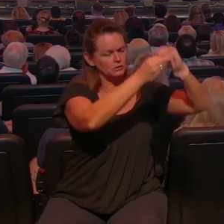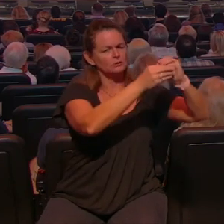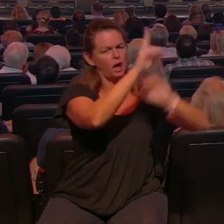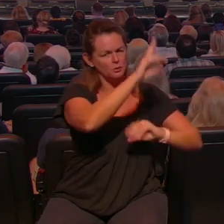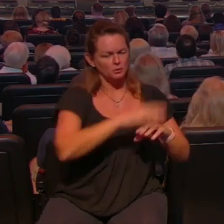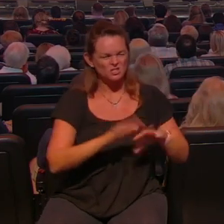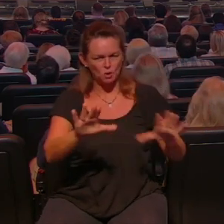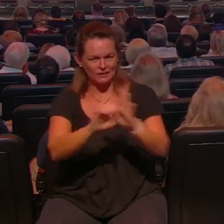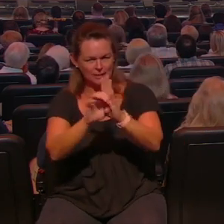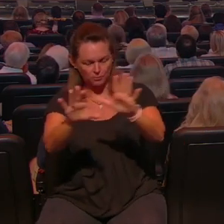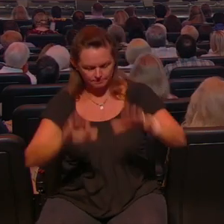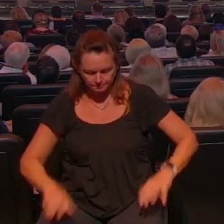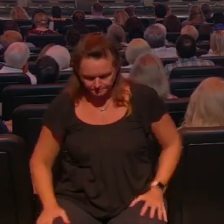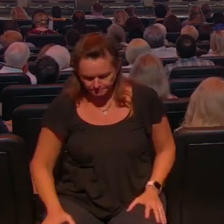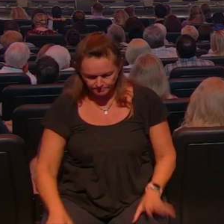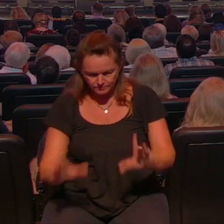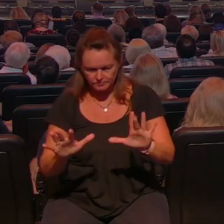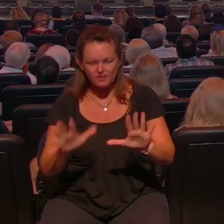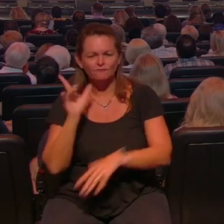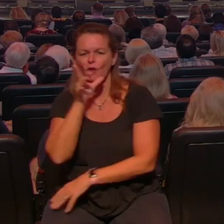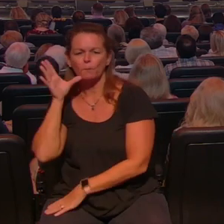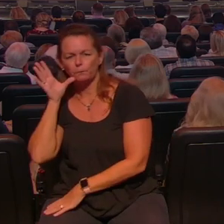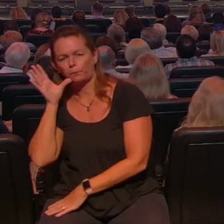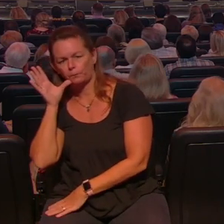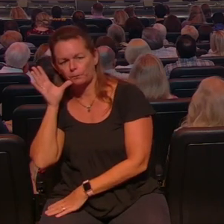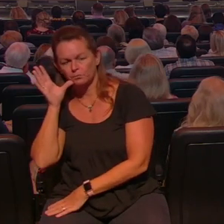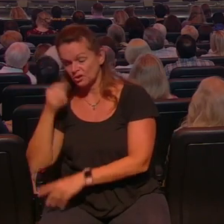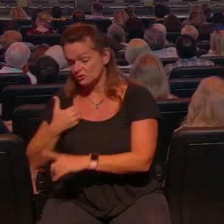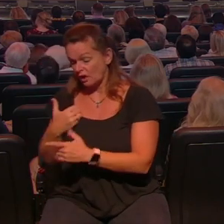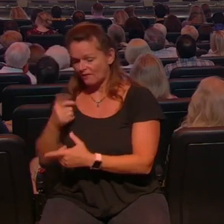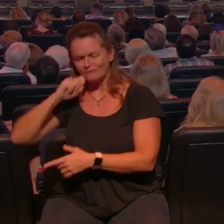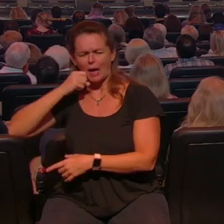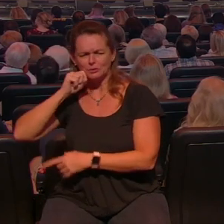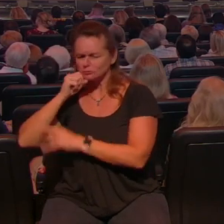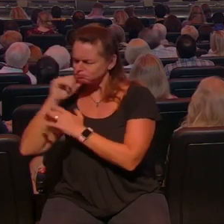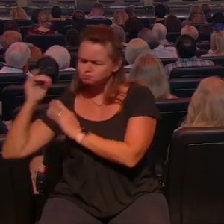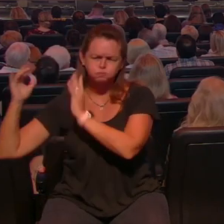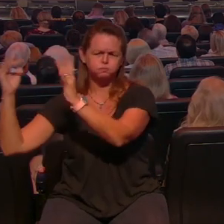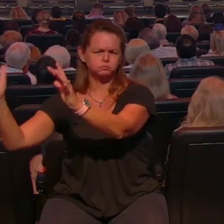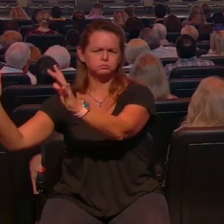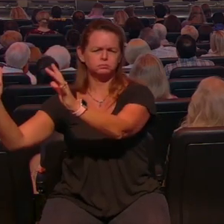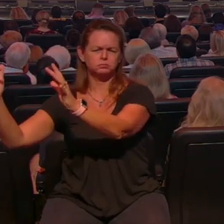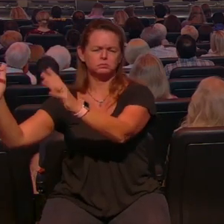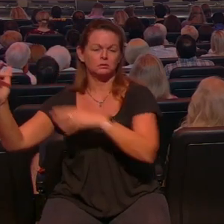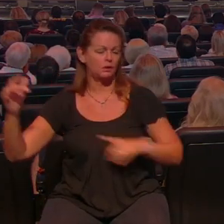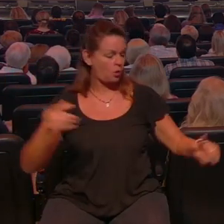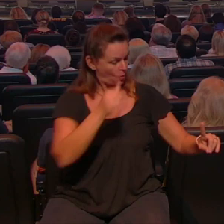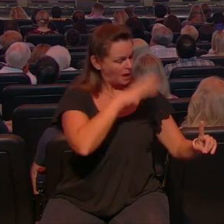apple orchard and there's a guy in the community who's a mechanic and he fixes the widow's cars for free and he pays for the